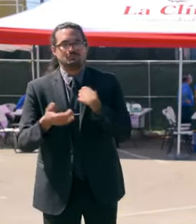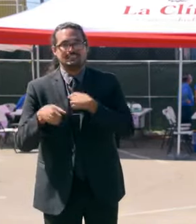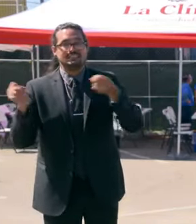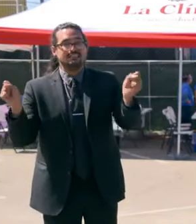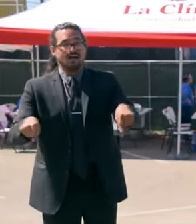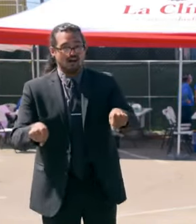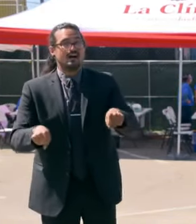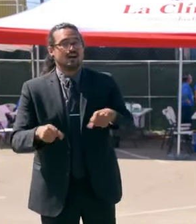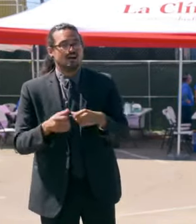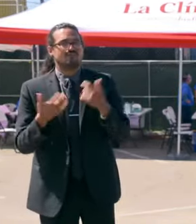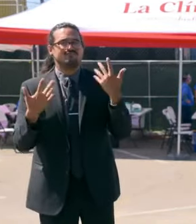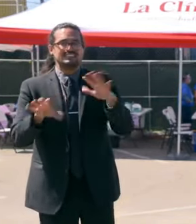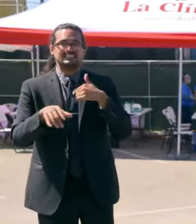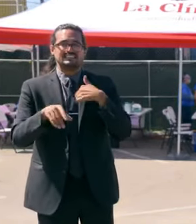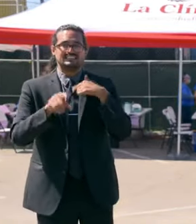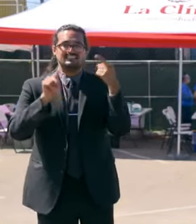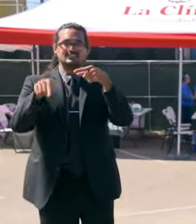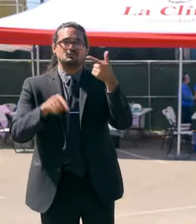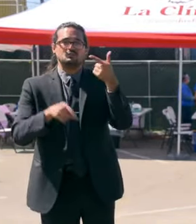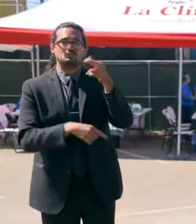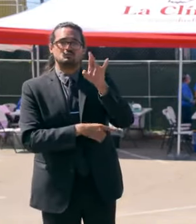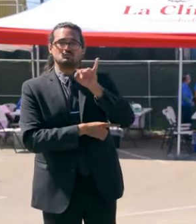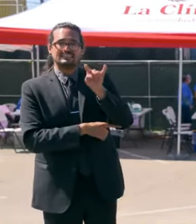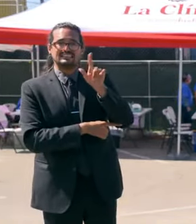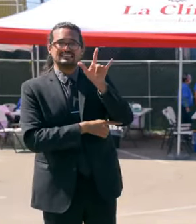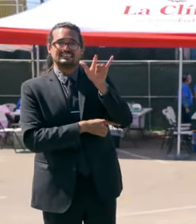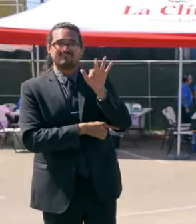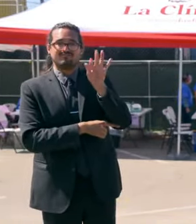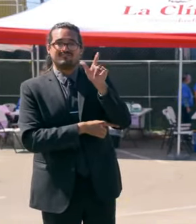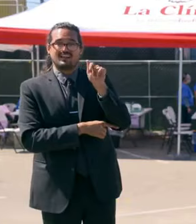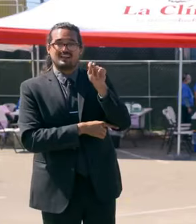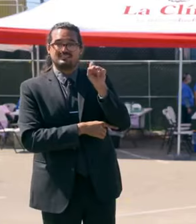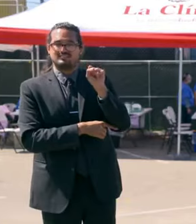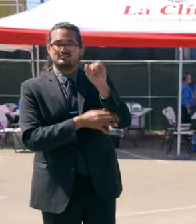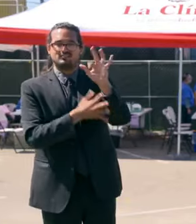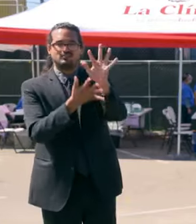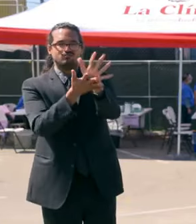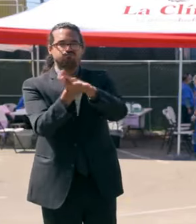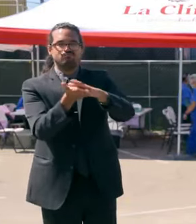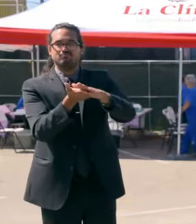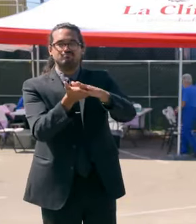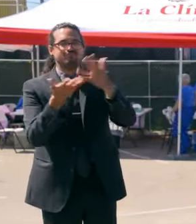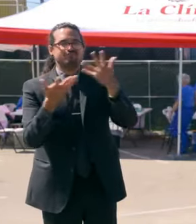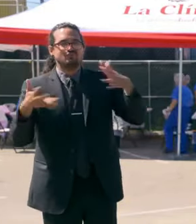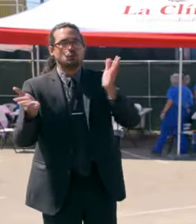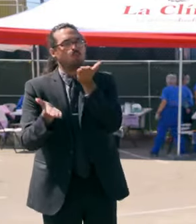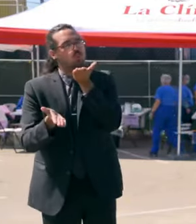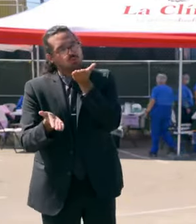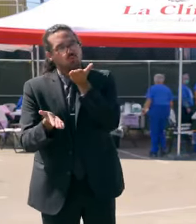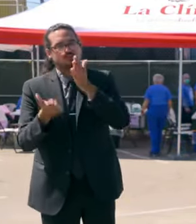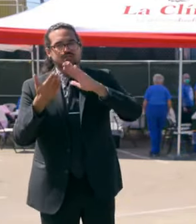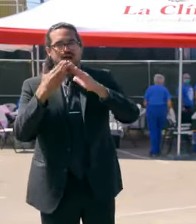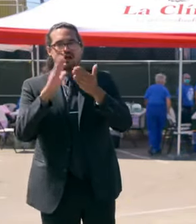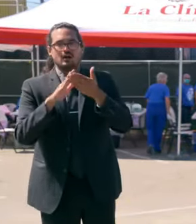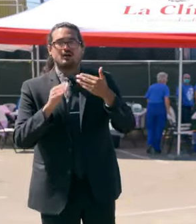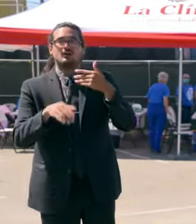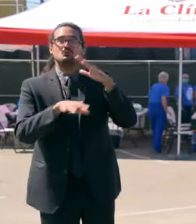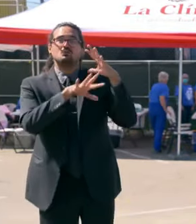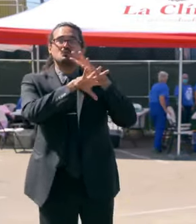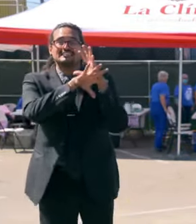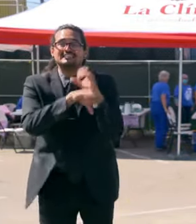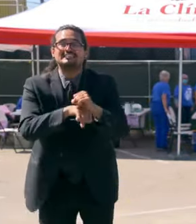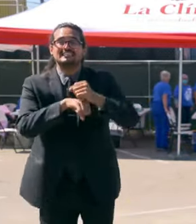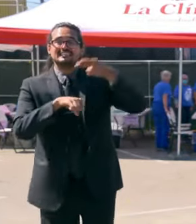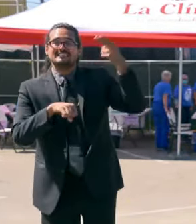Another community wiped off the map. It's just a reminder that traditions, histories, memories, it's not just about greenhouse gas